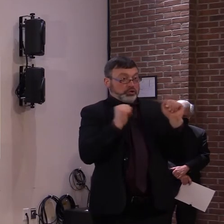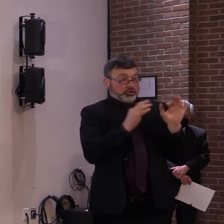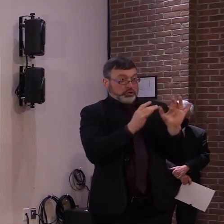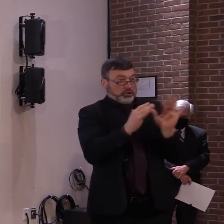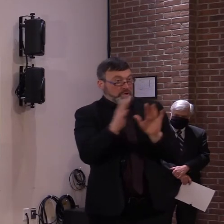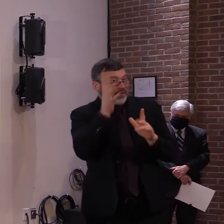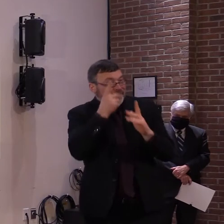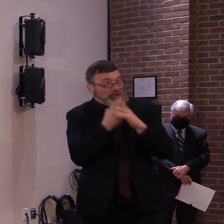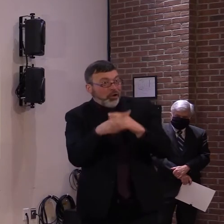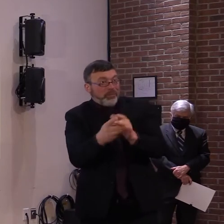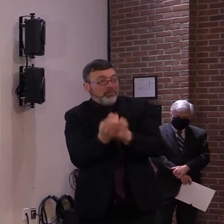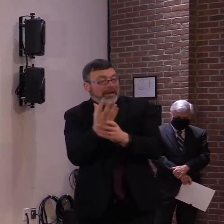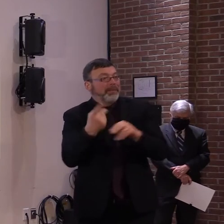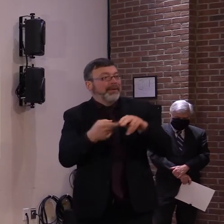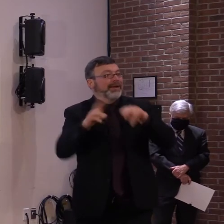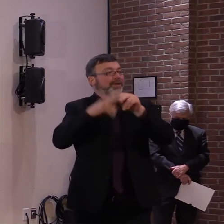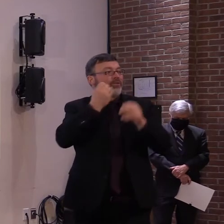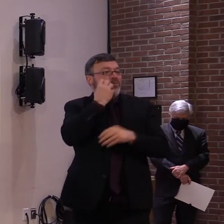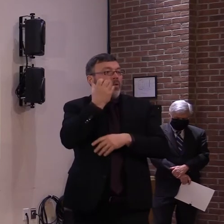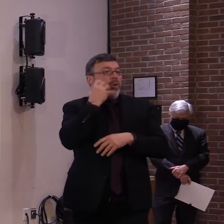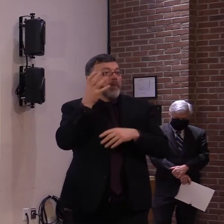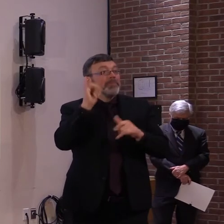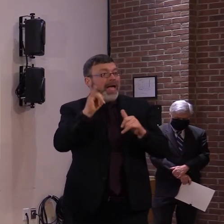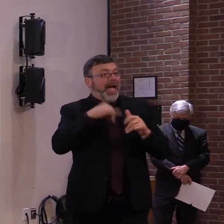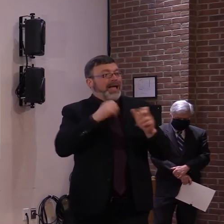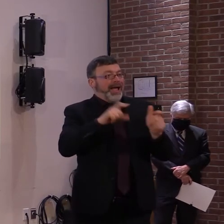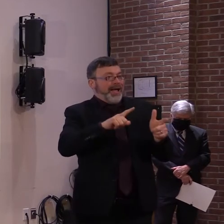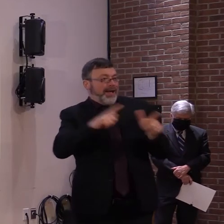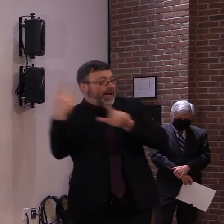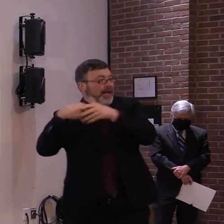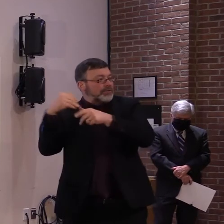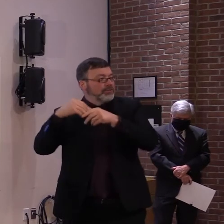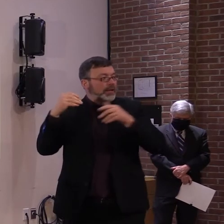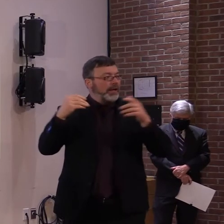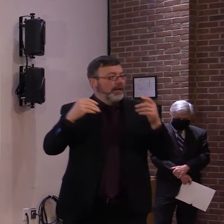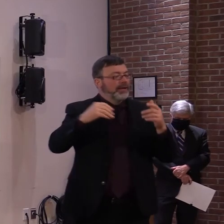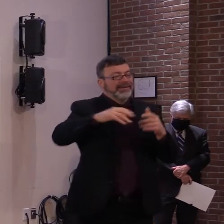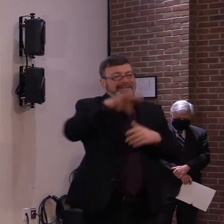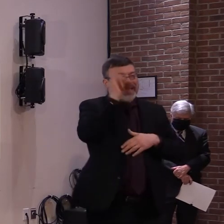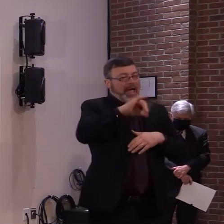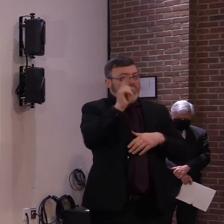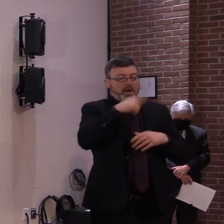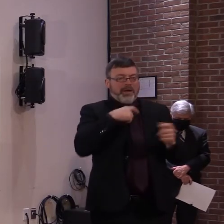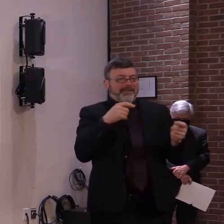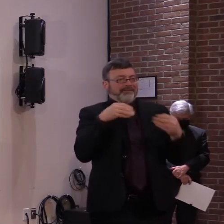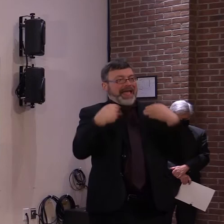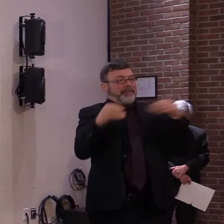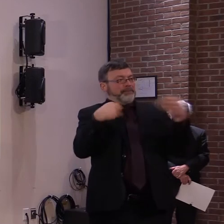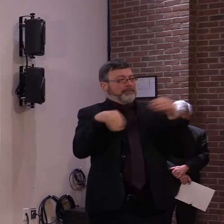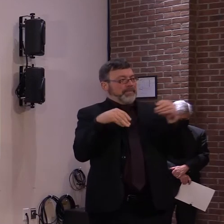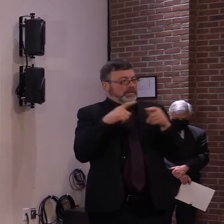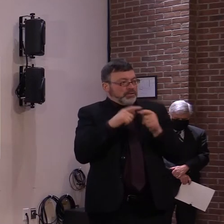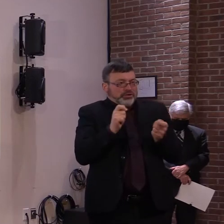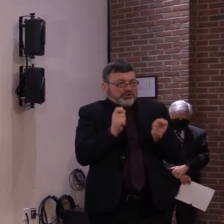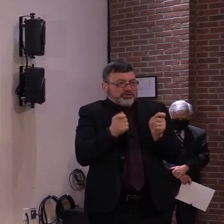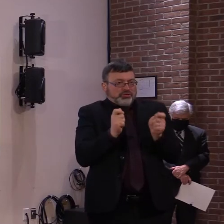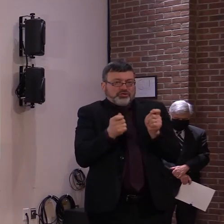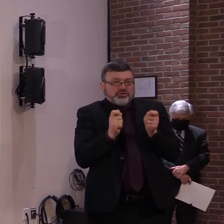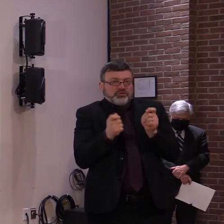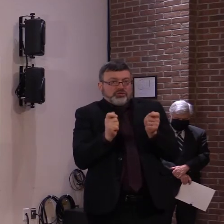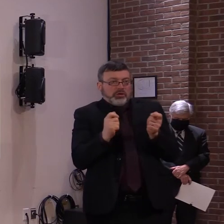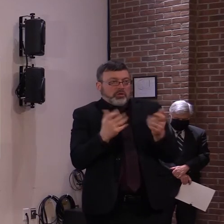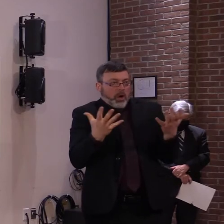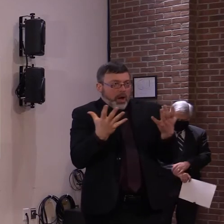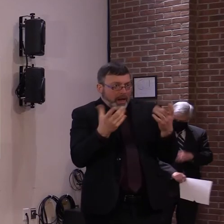improve. And, um, therefore our guidance will, will adapt, uh, to that. Um, and we just want to signal at this point that that